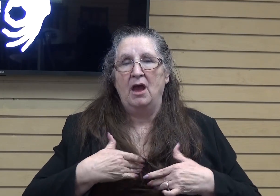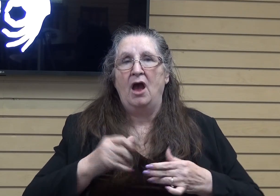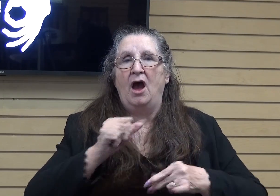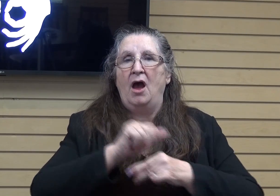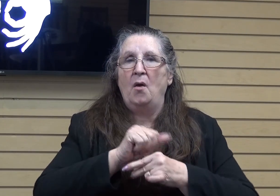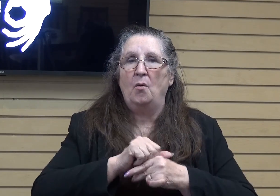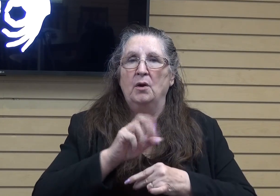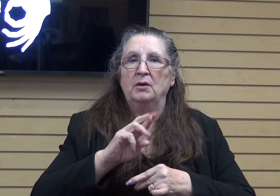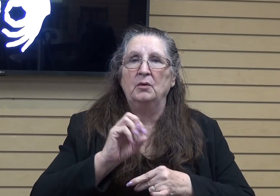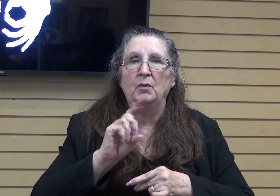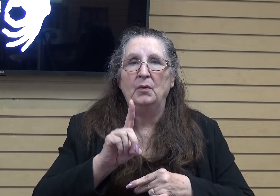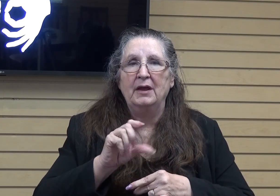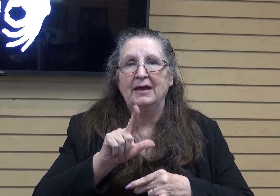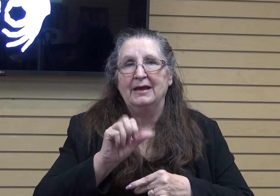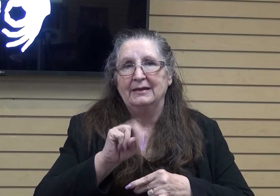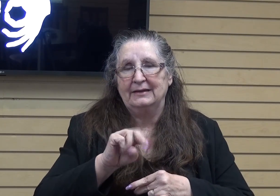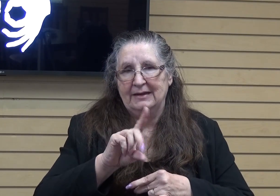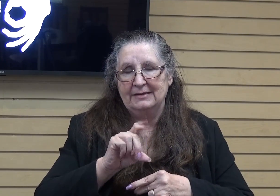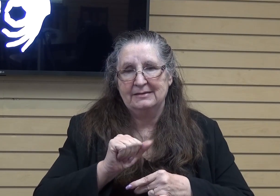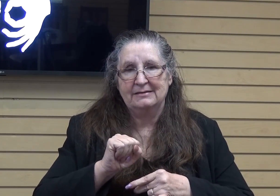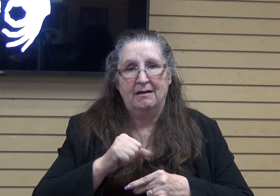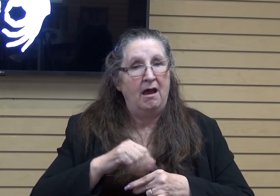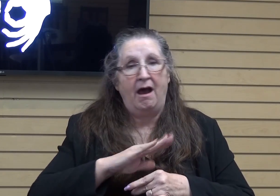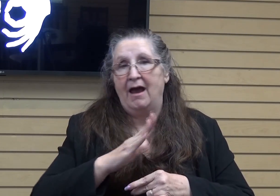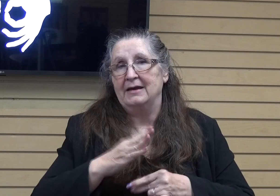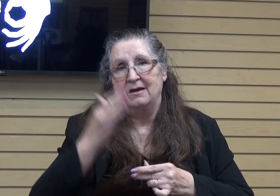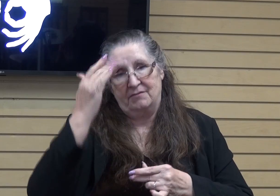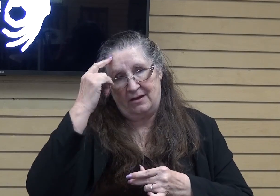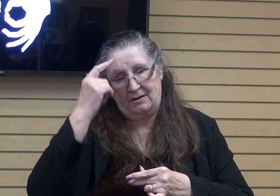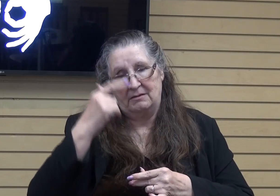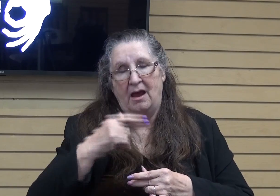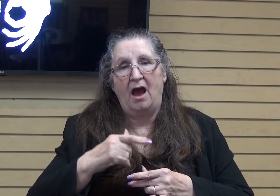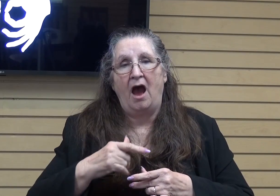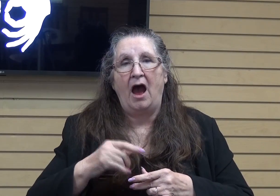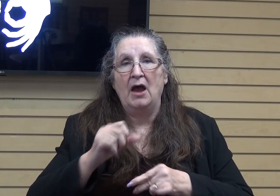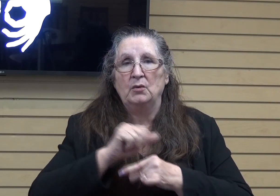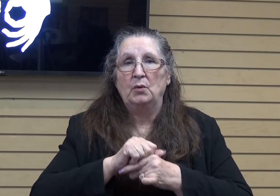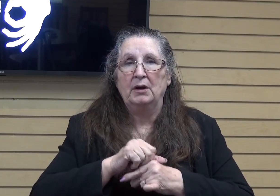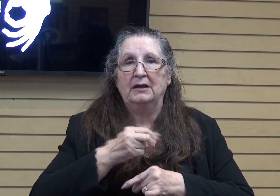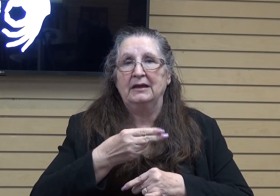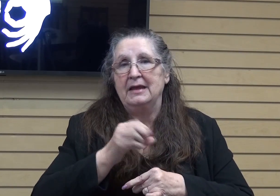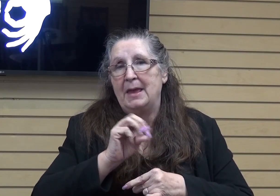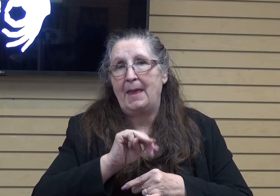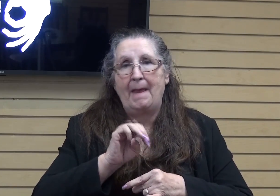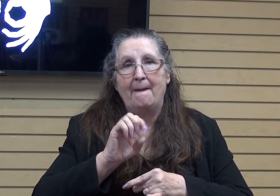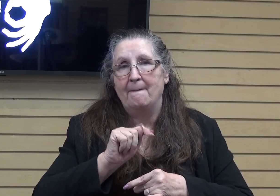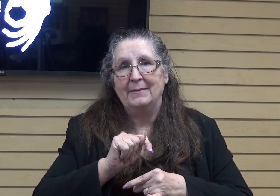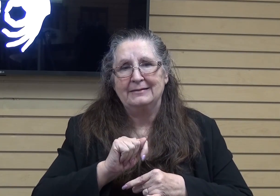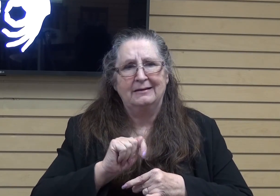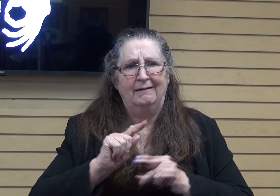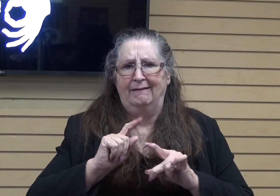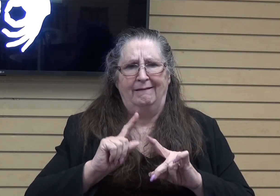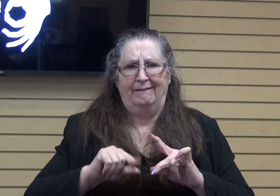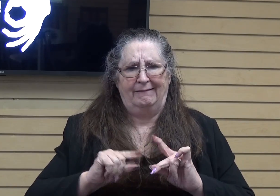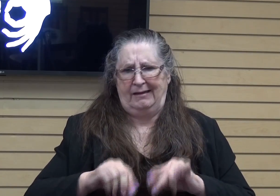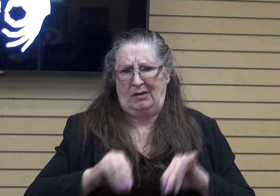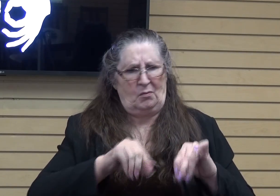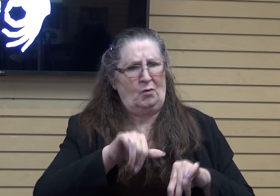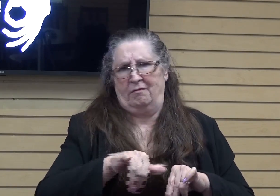never in a million years did I think I would be working in Hemet or San Jacinto area. I just thought, I can't, I can't move that, no. And